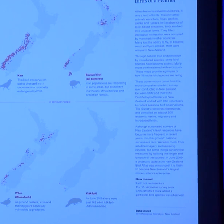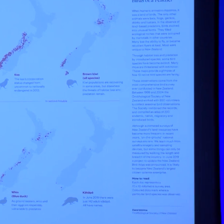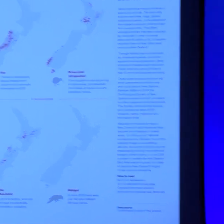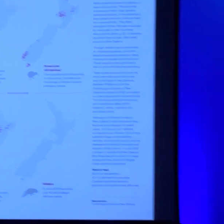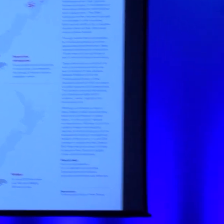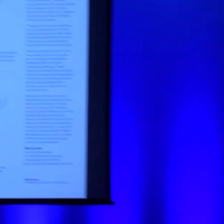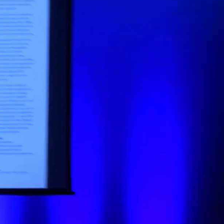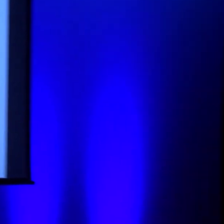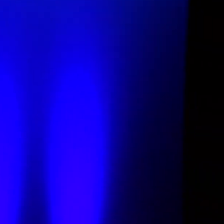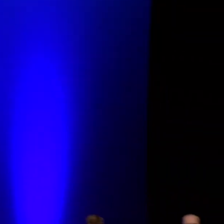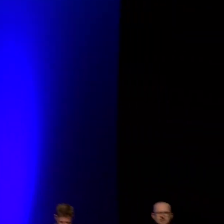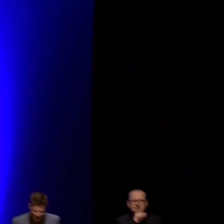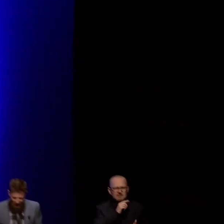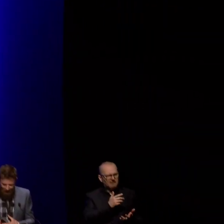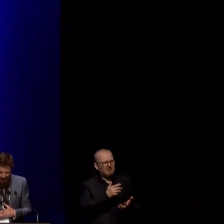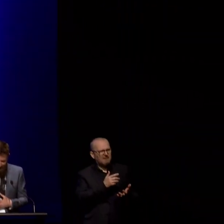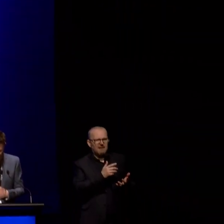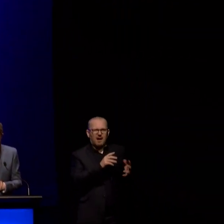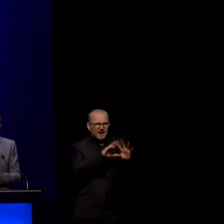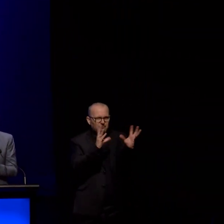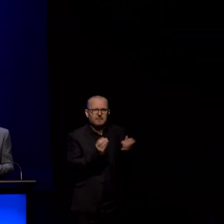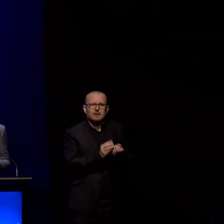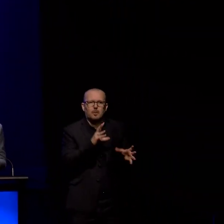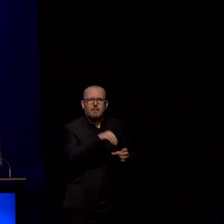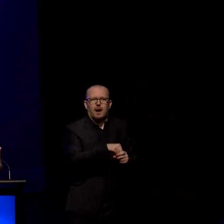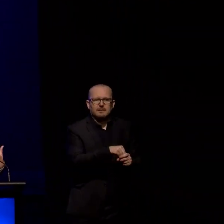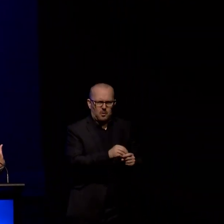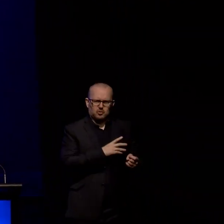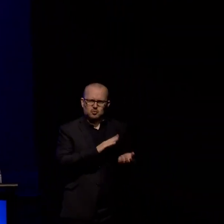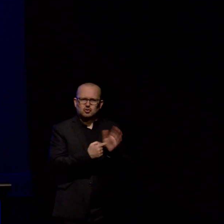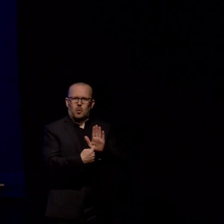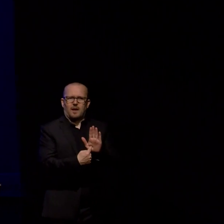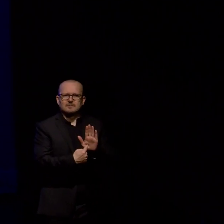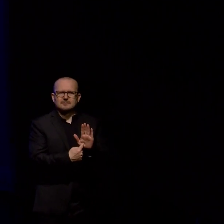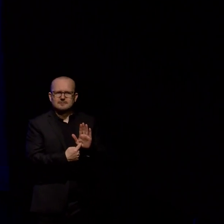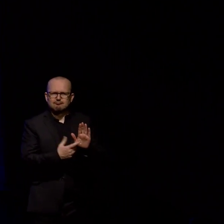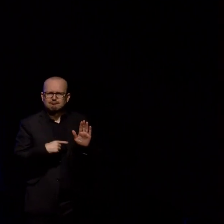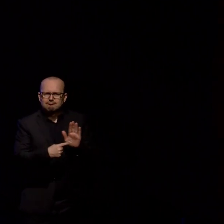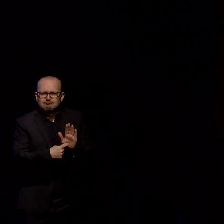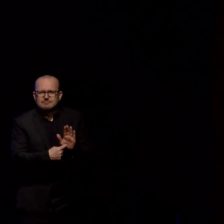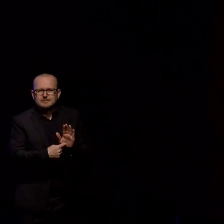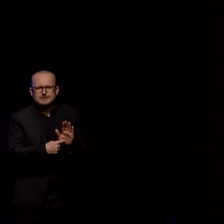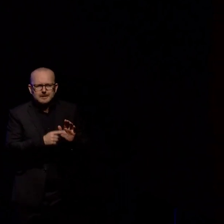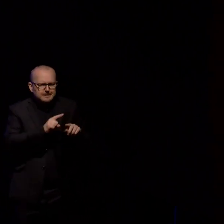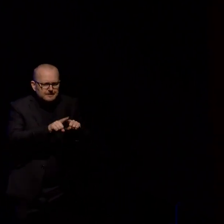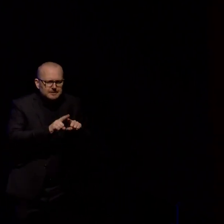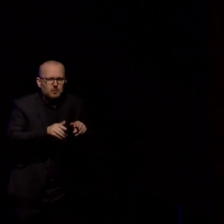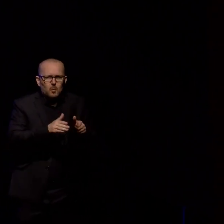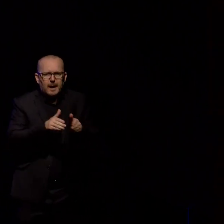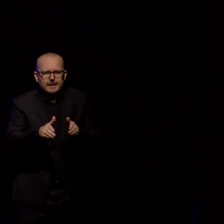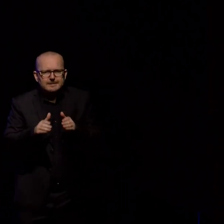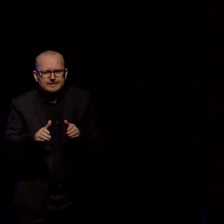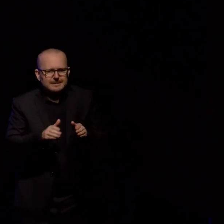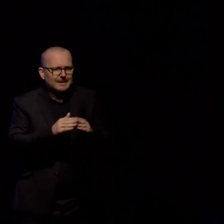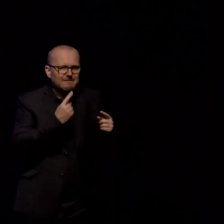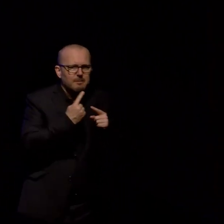show all of the birds and I tried a whole manner of approaches that would pack all the different bird observation data